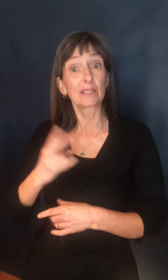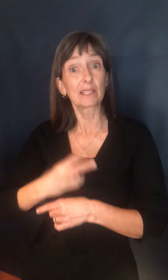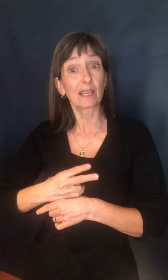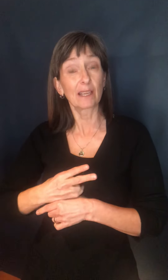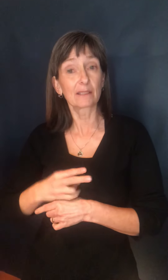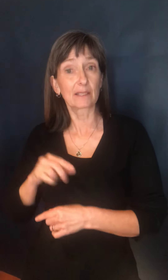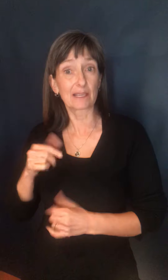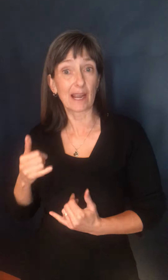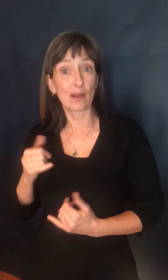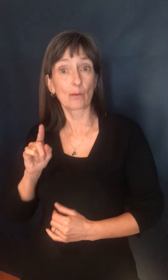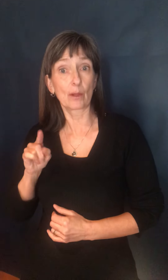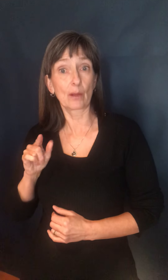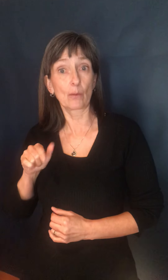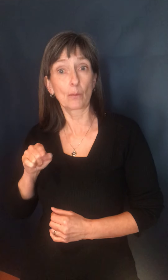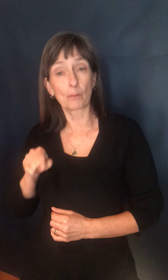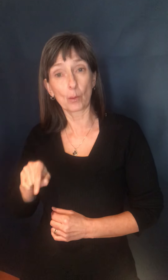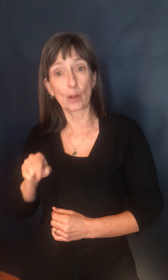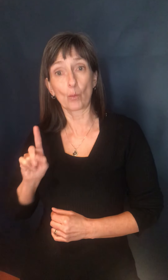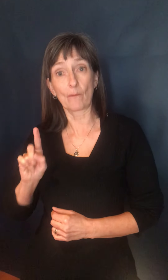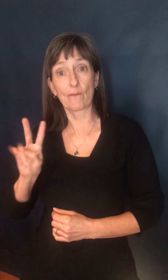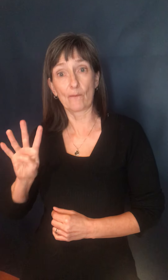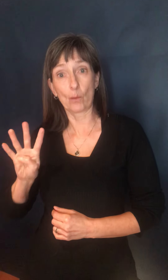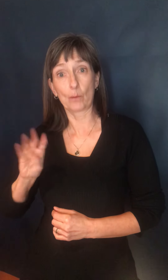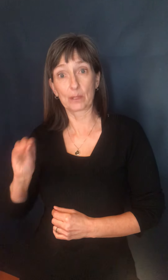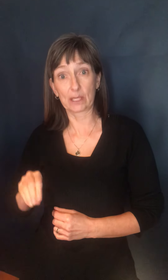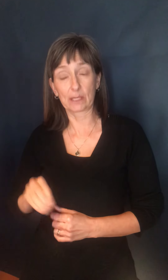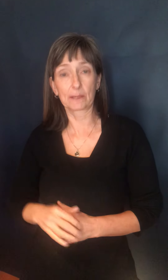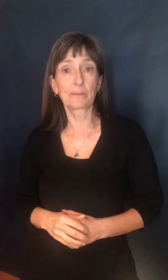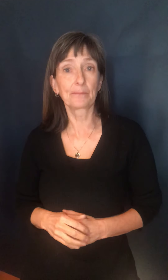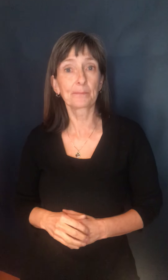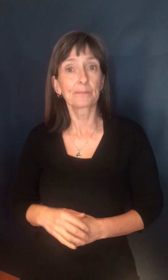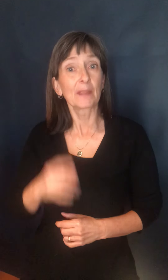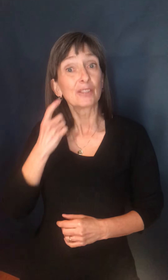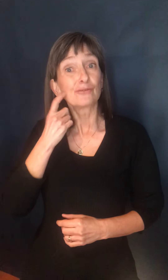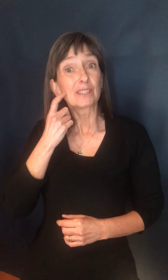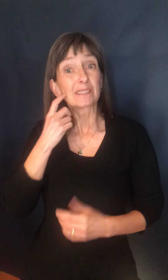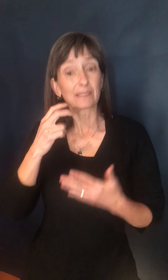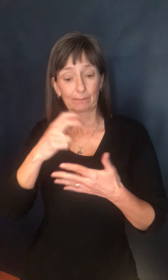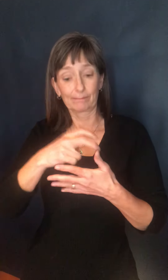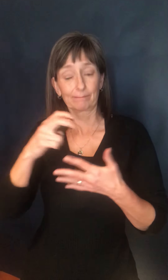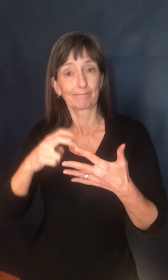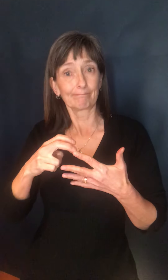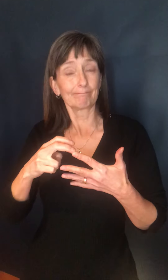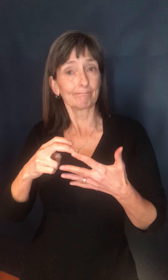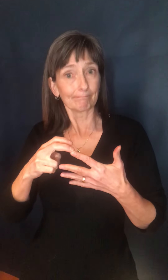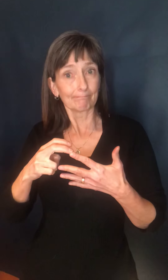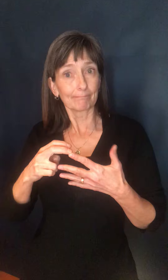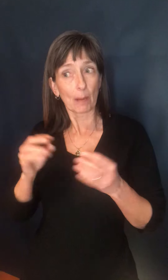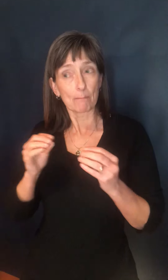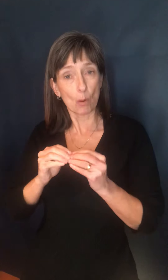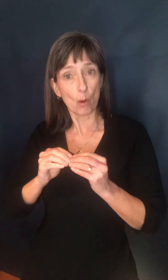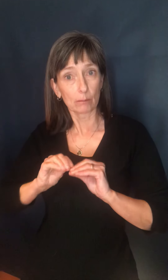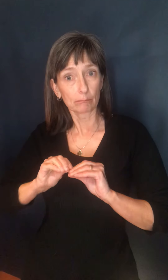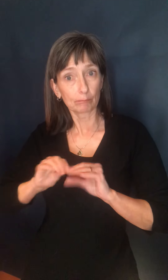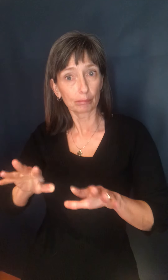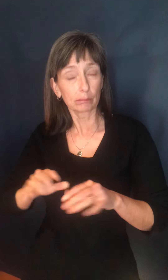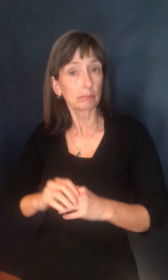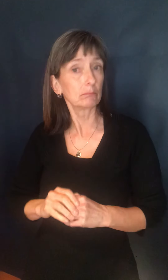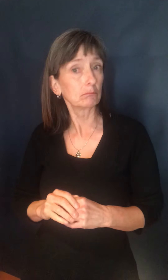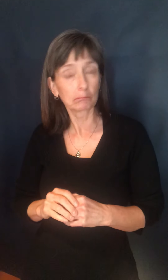percent. Since we began reopening, we have not seen evidence of increased vial transmission stemming from either the outbreak or